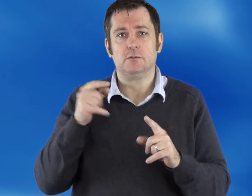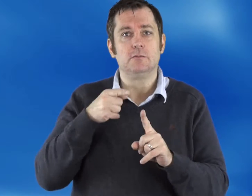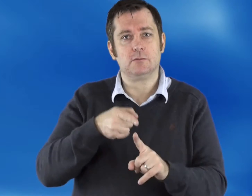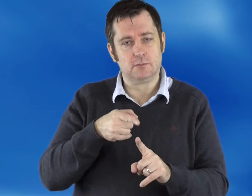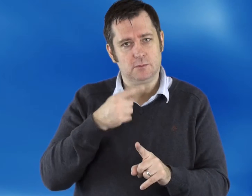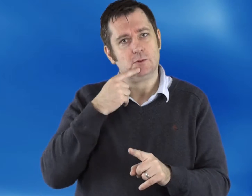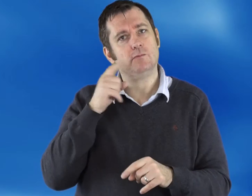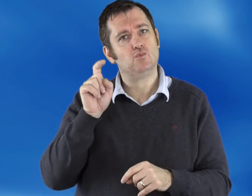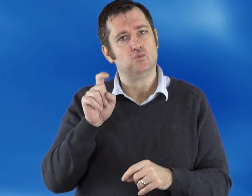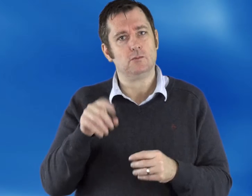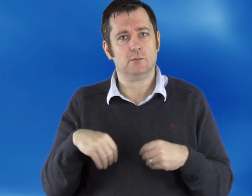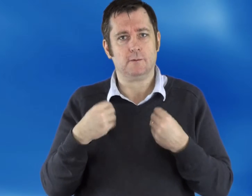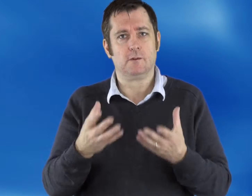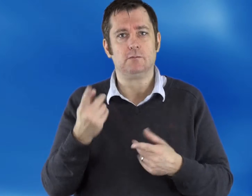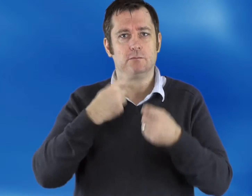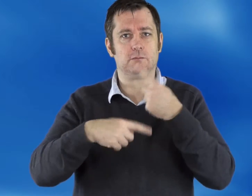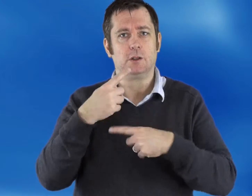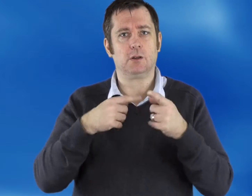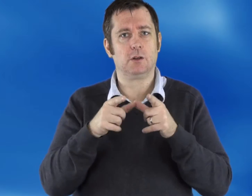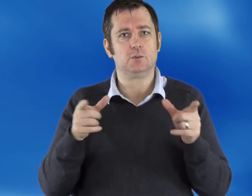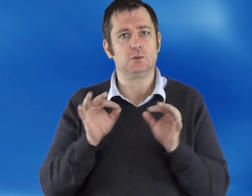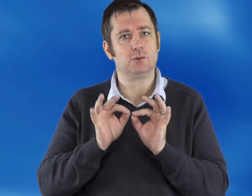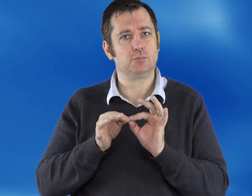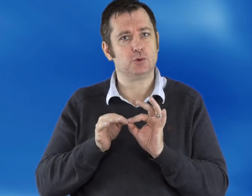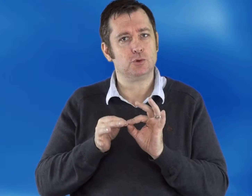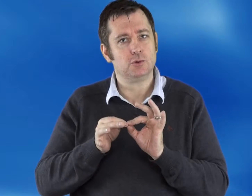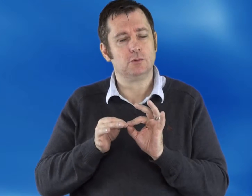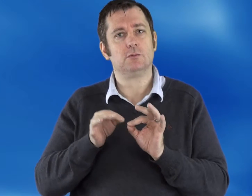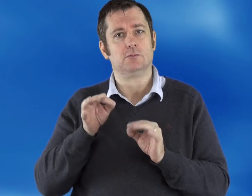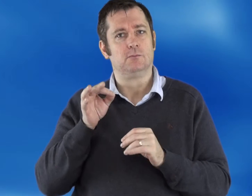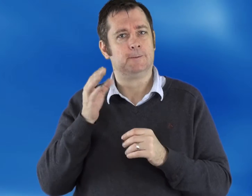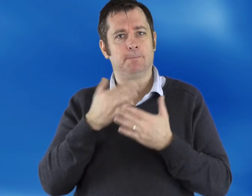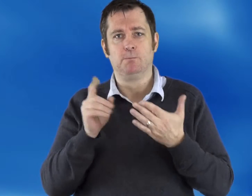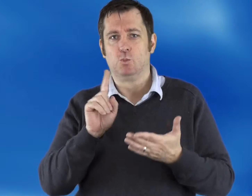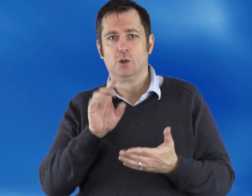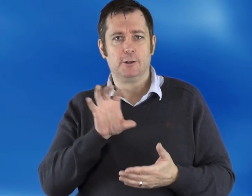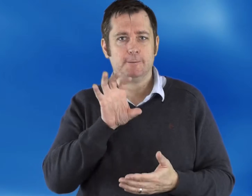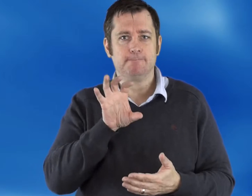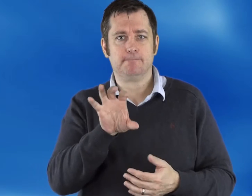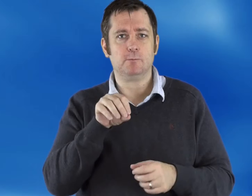of the two guidelines states that there should be some form of interpretation in sign language as a part of the web design layout.